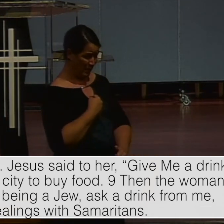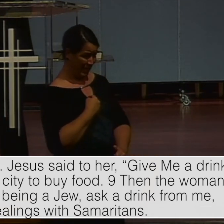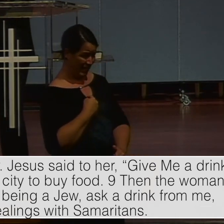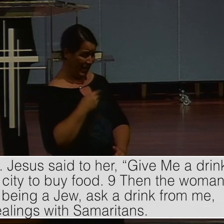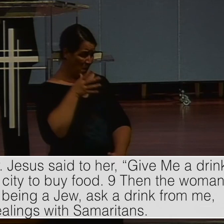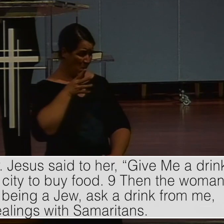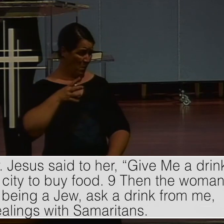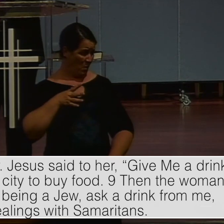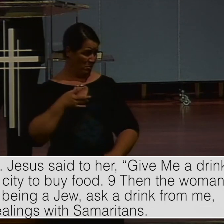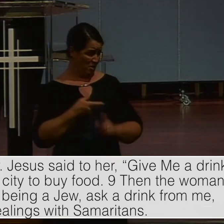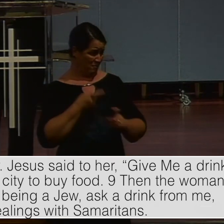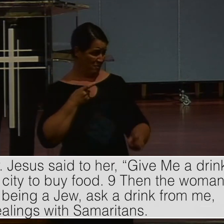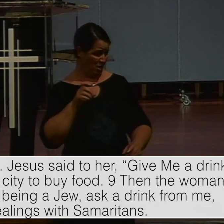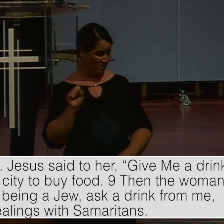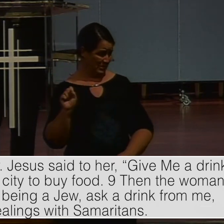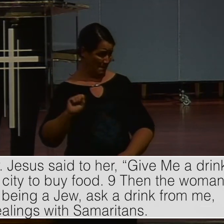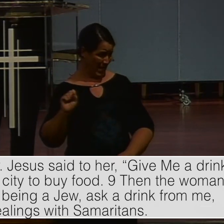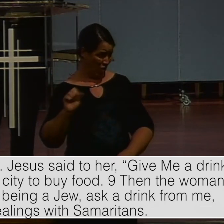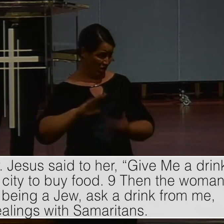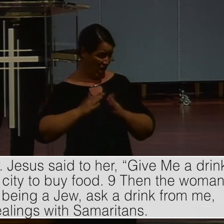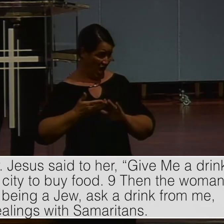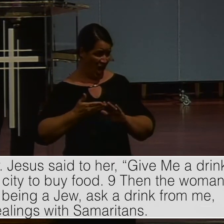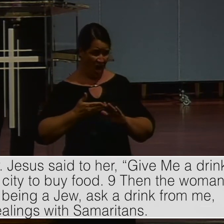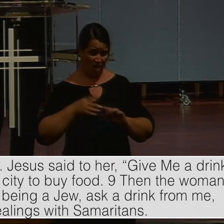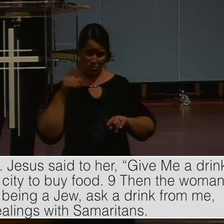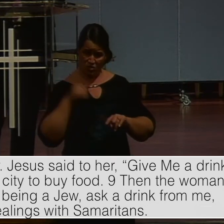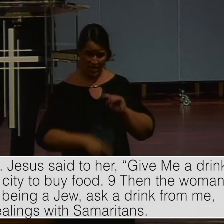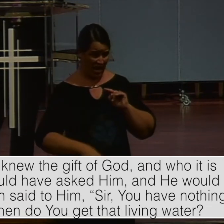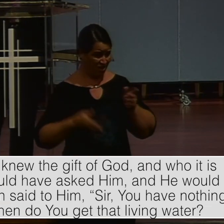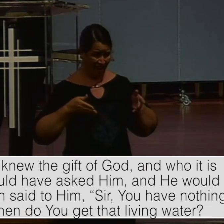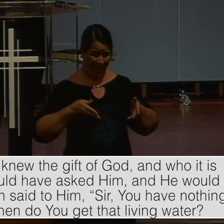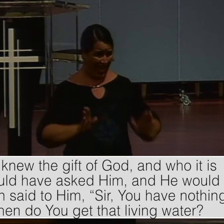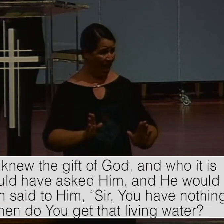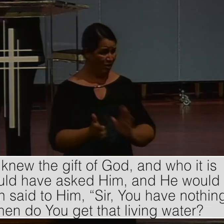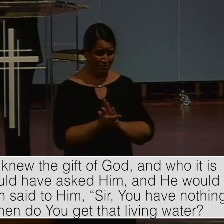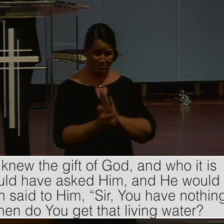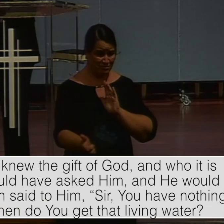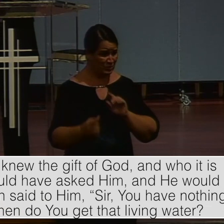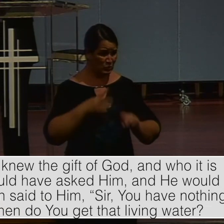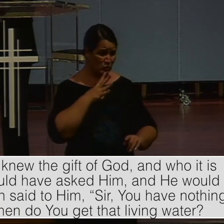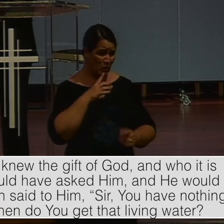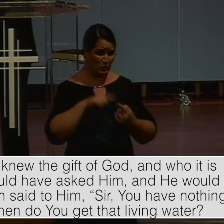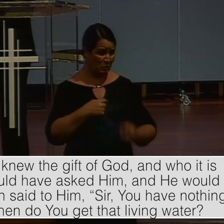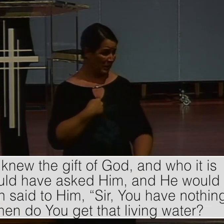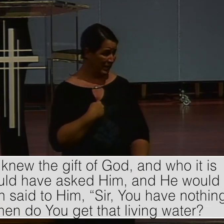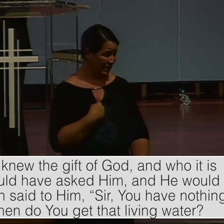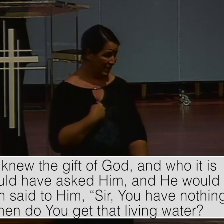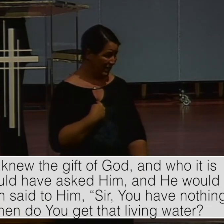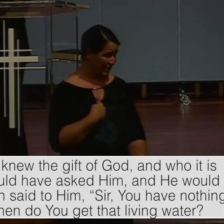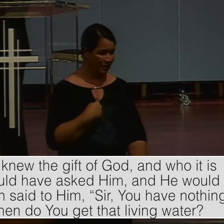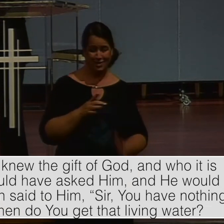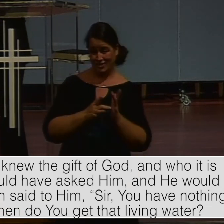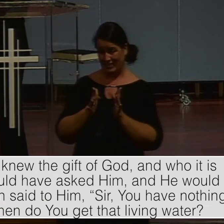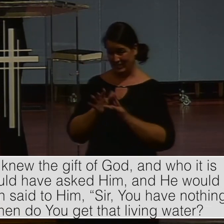For Jews have no dealings with Samaritans. Jesus answered and said to her, if you